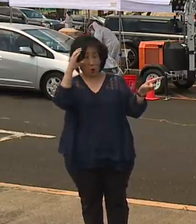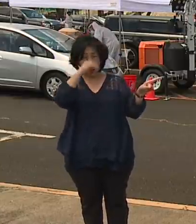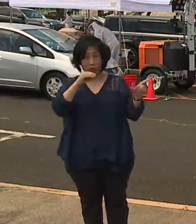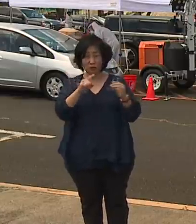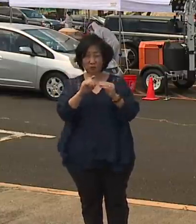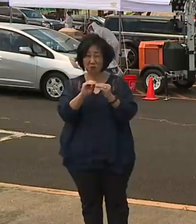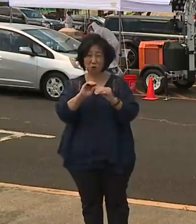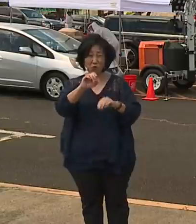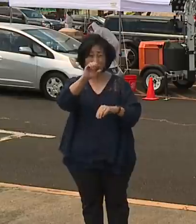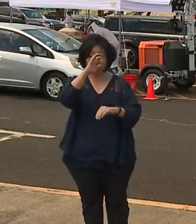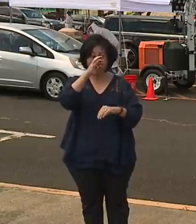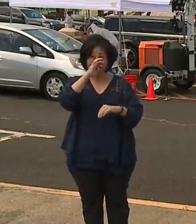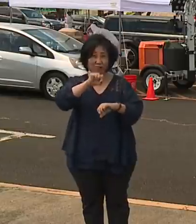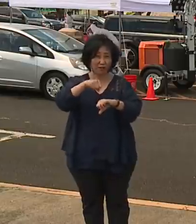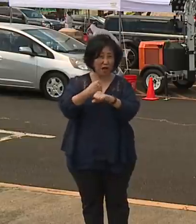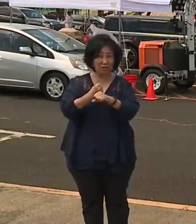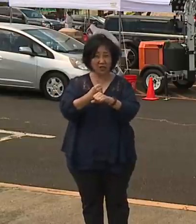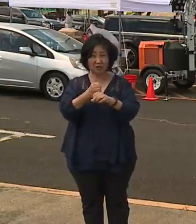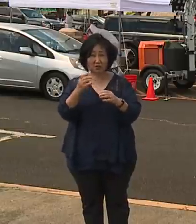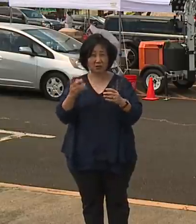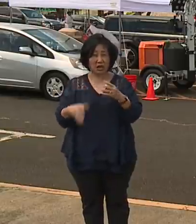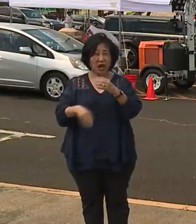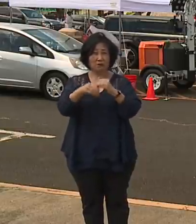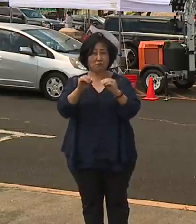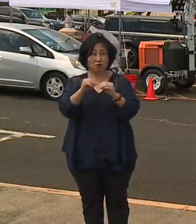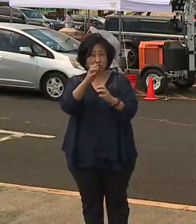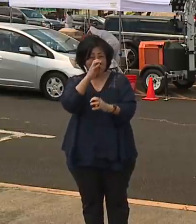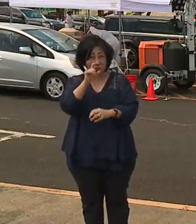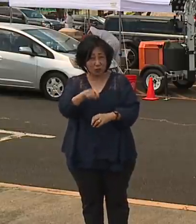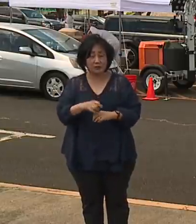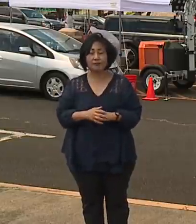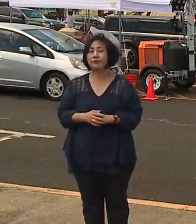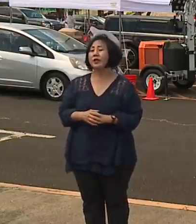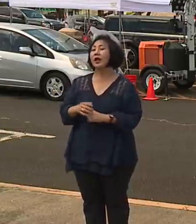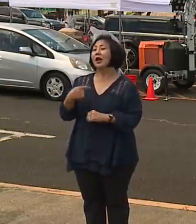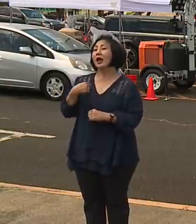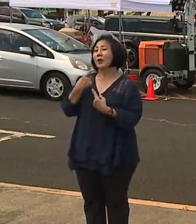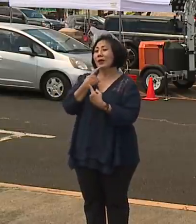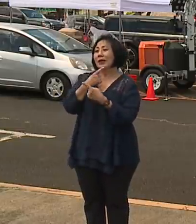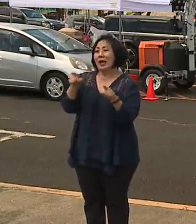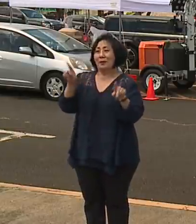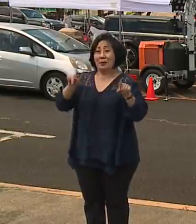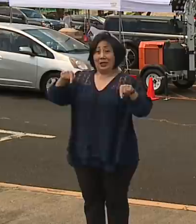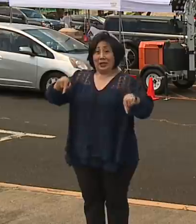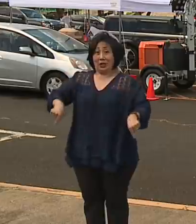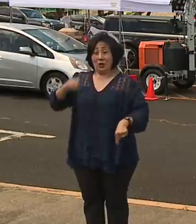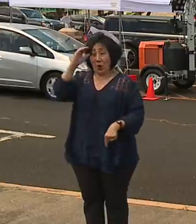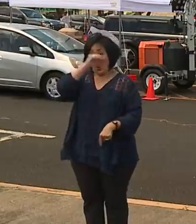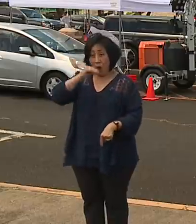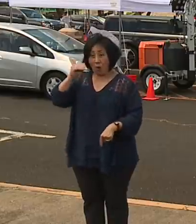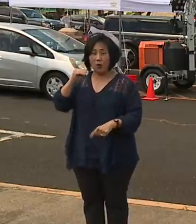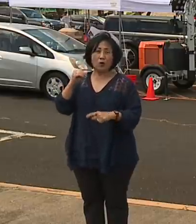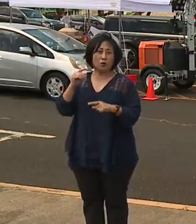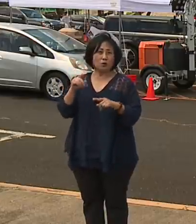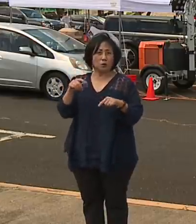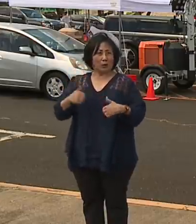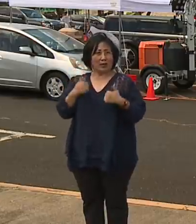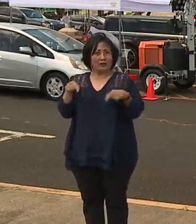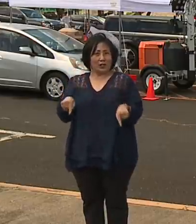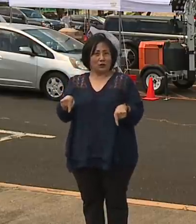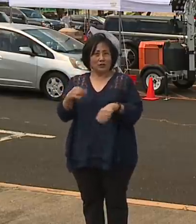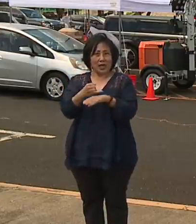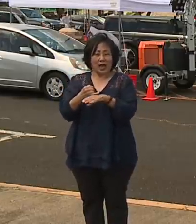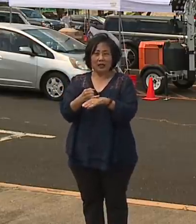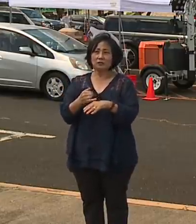note? What I want to say to the folks on the island and the folks of O'ahu is